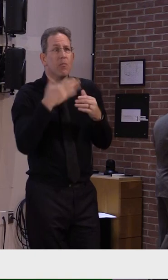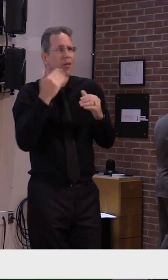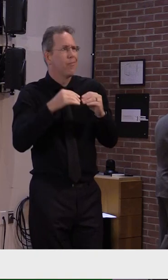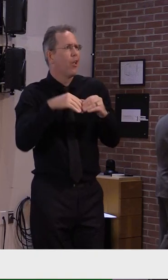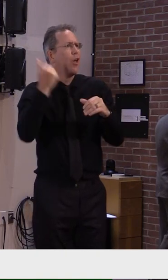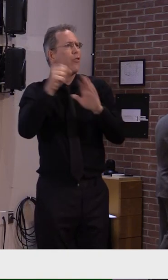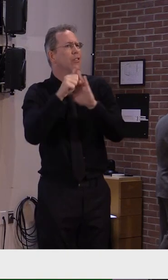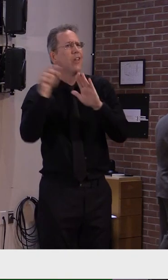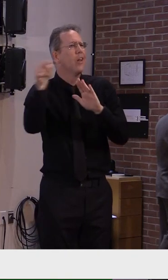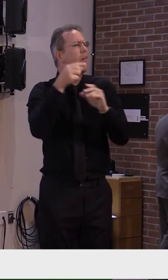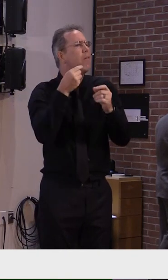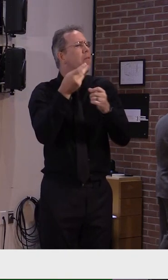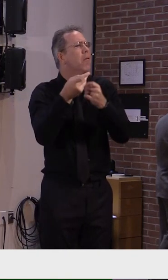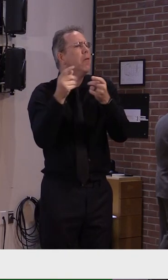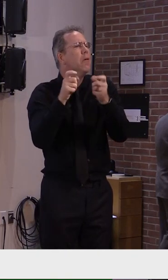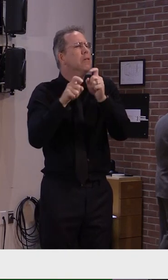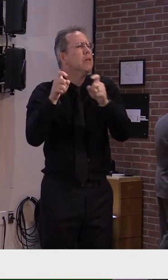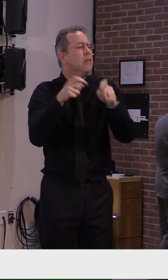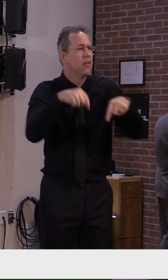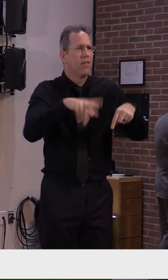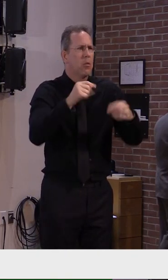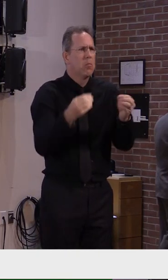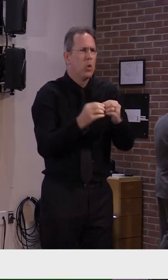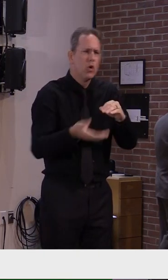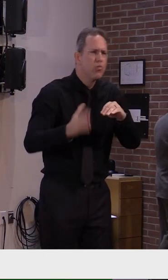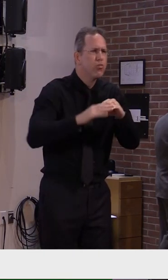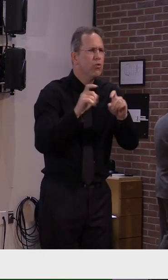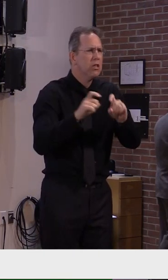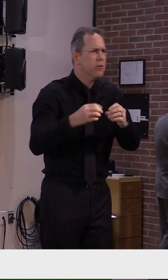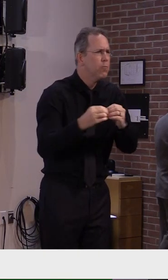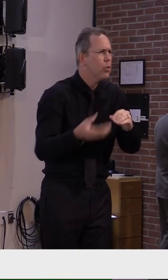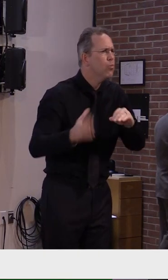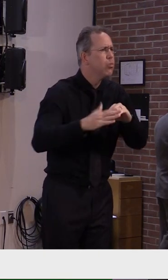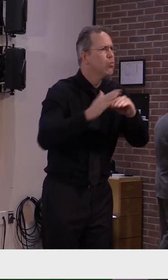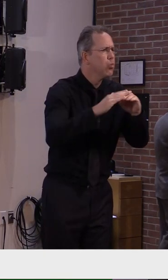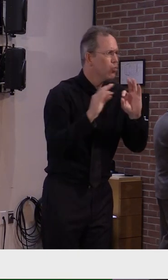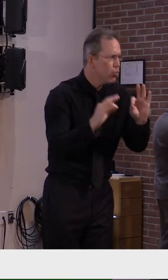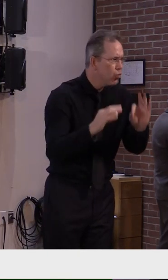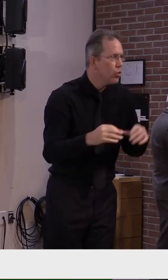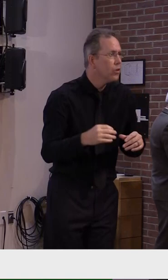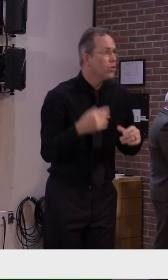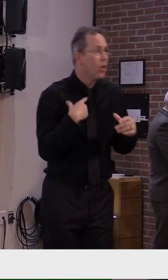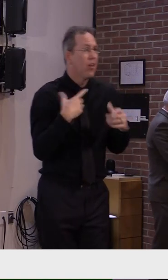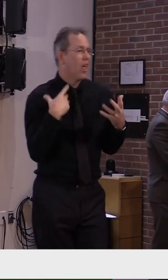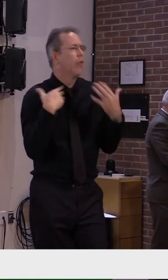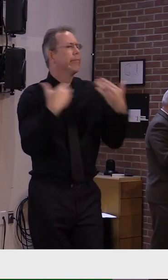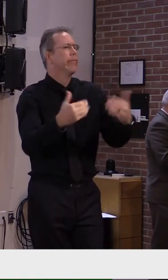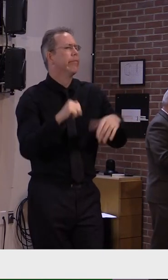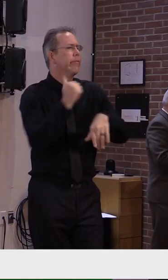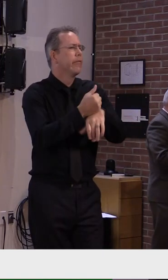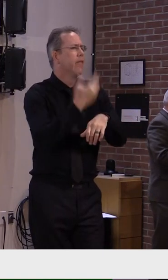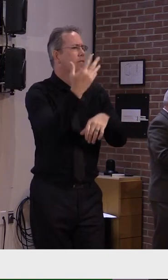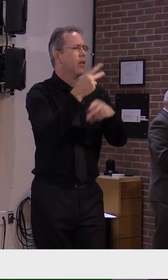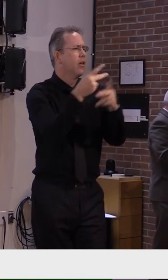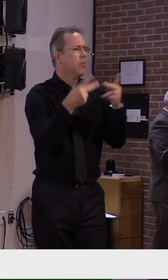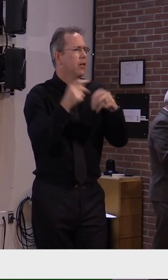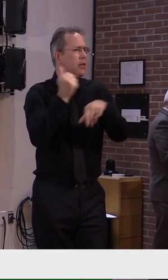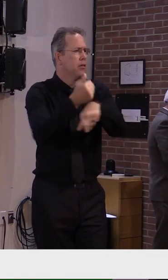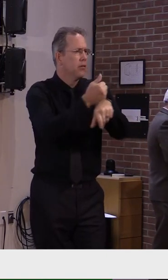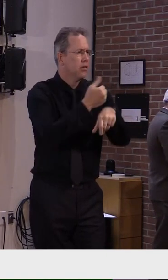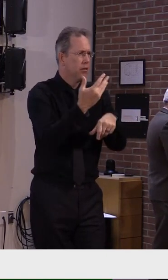available. To start, we're opening five testing centers this week. In Burlington,